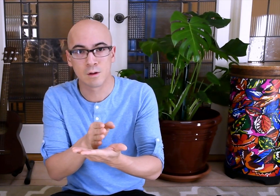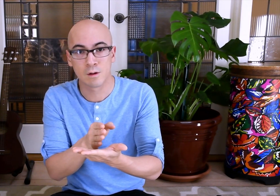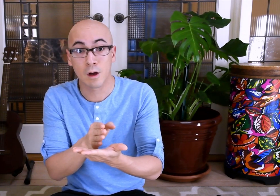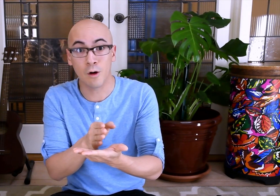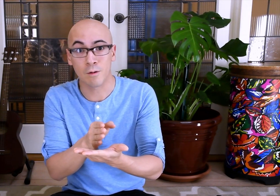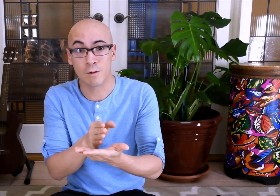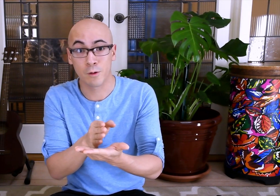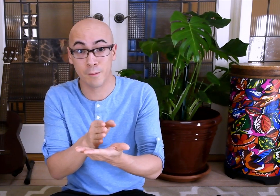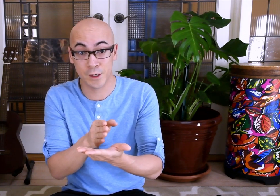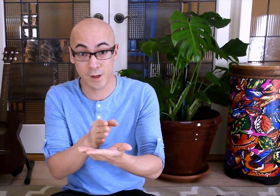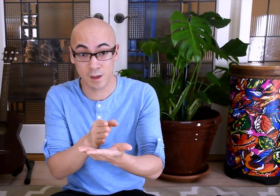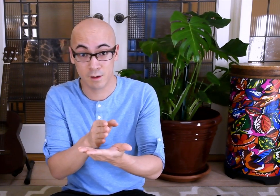Oh, what am I doing?